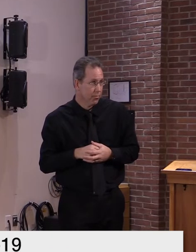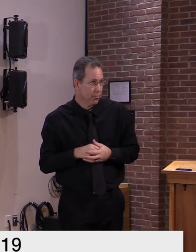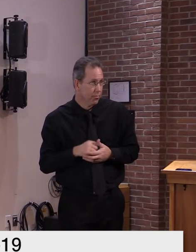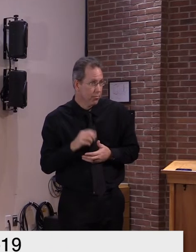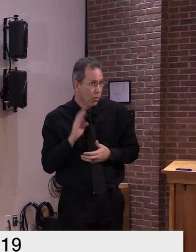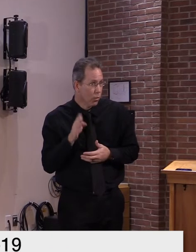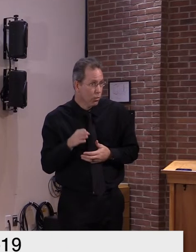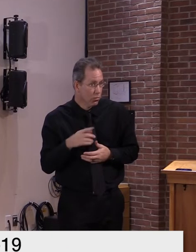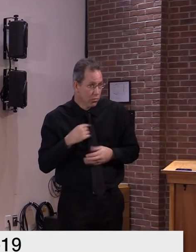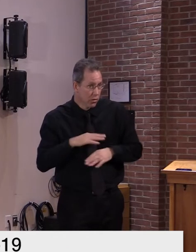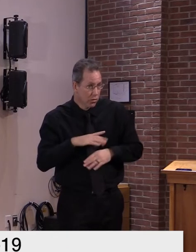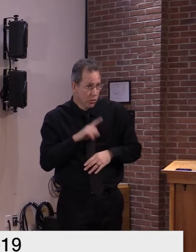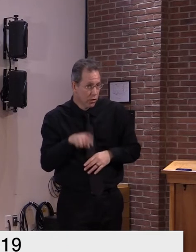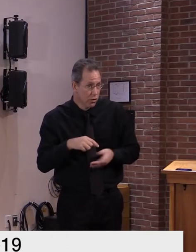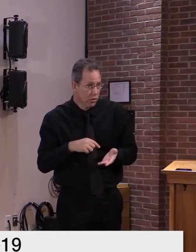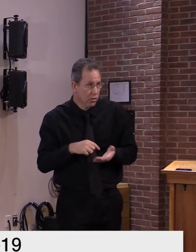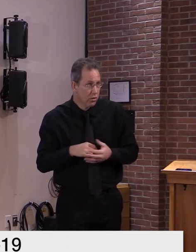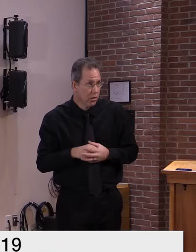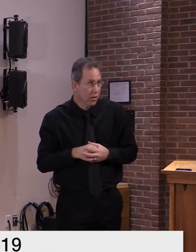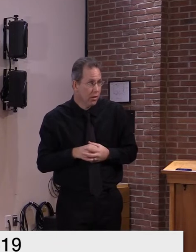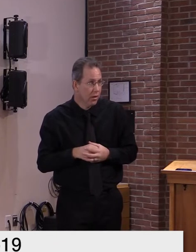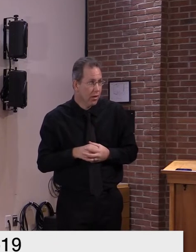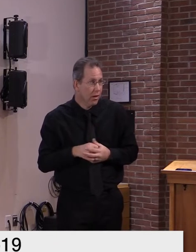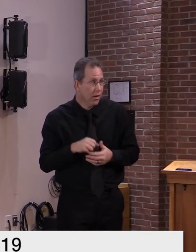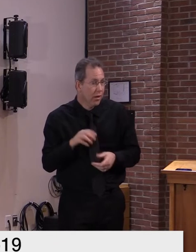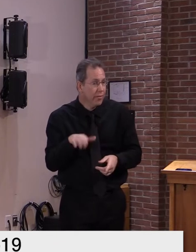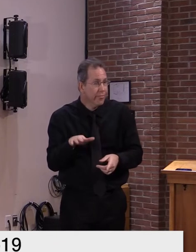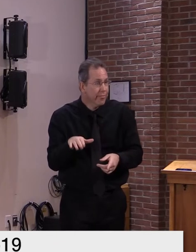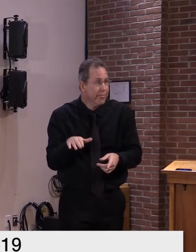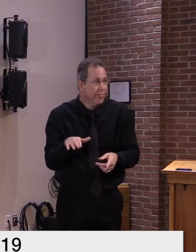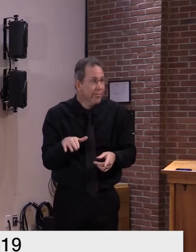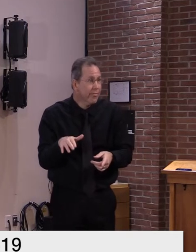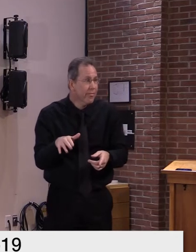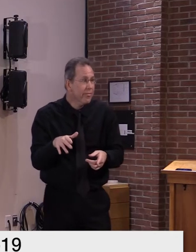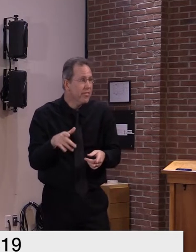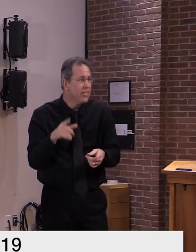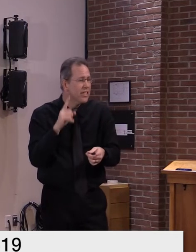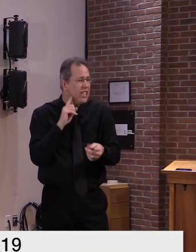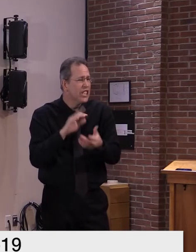here you may need to hit star six again we're getting some feedback from your line